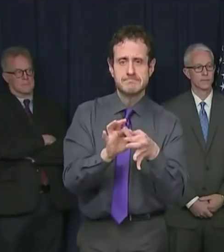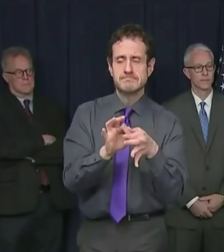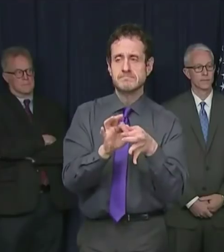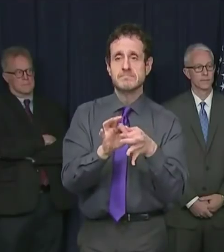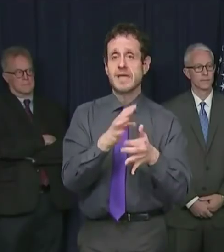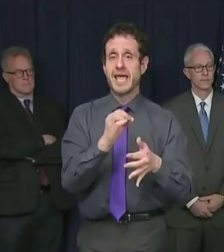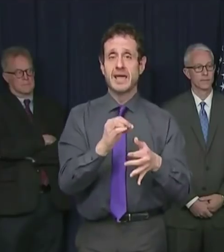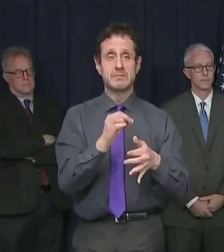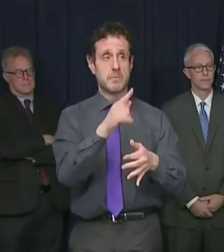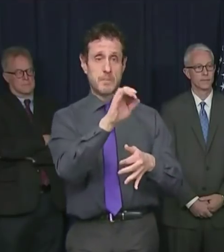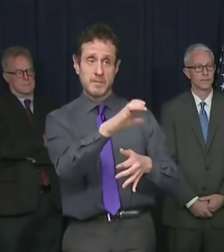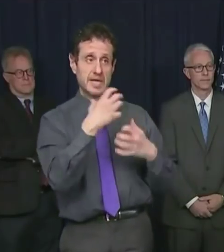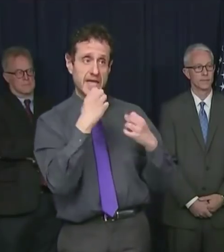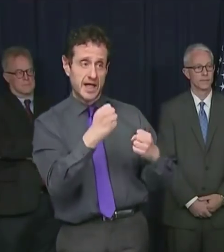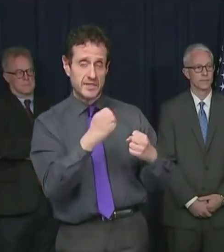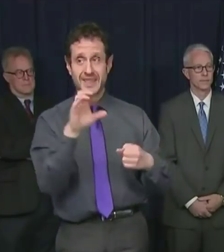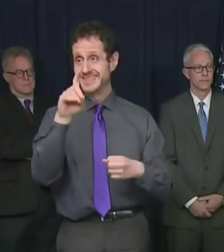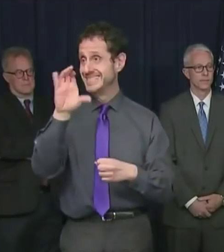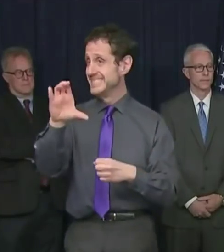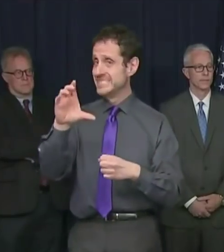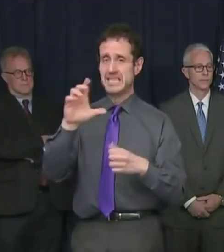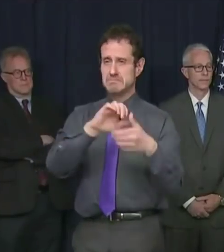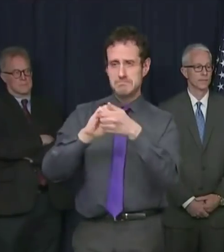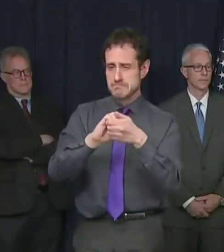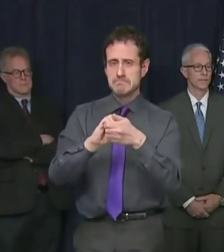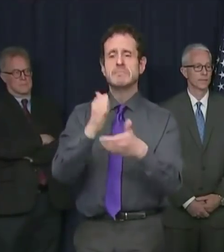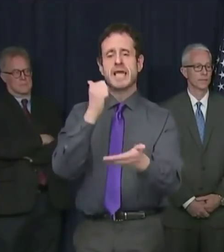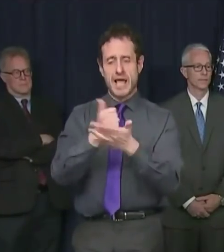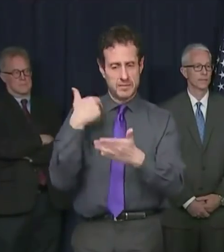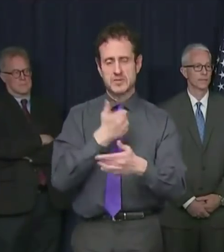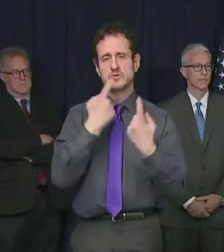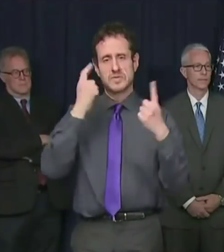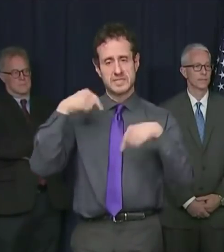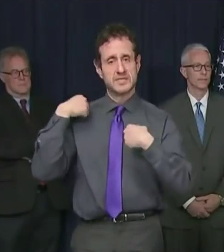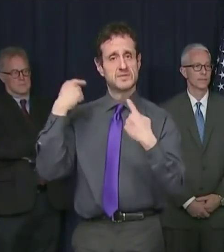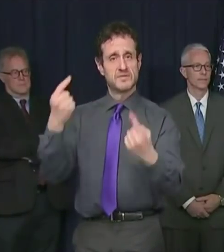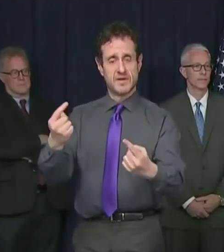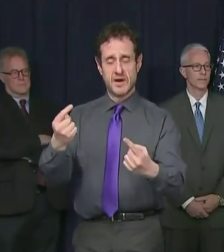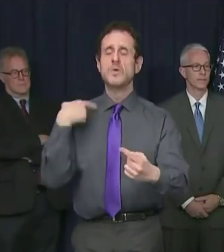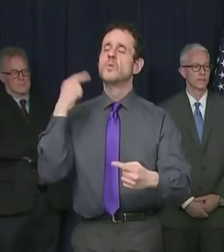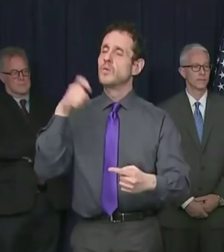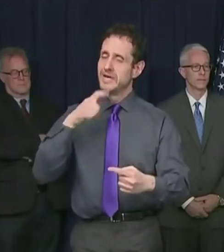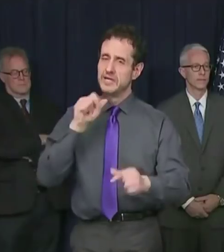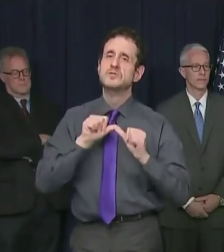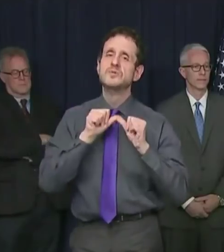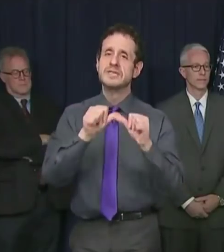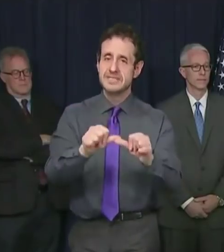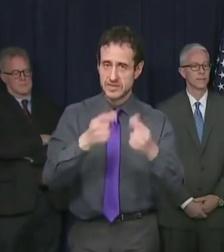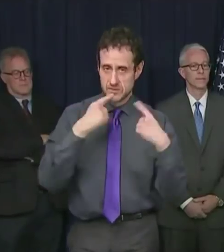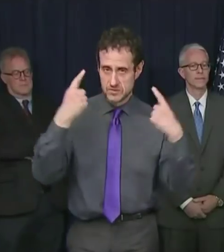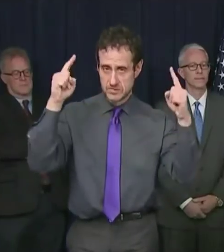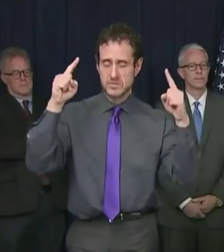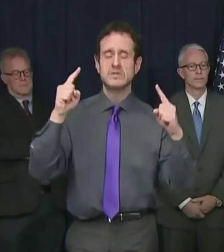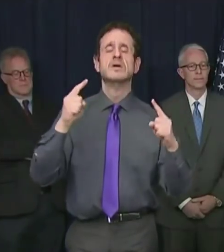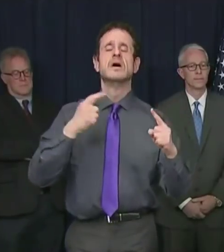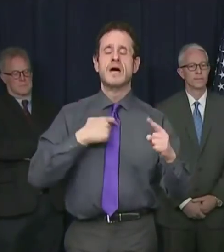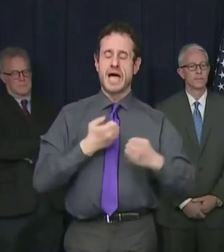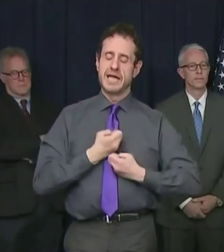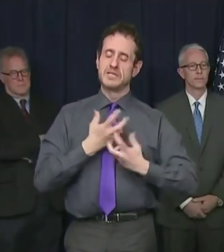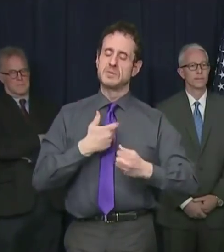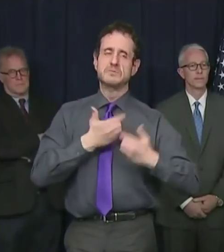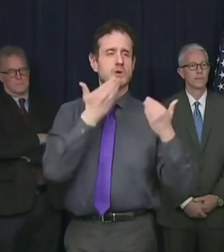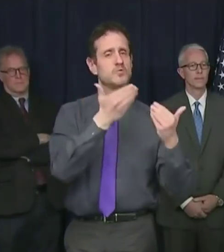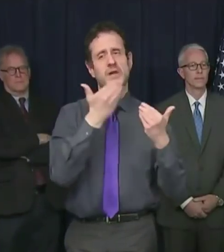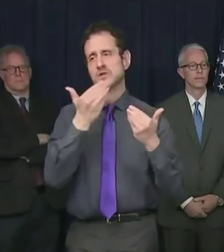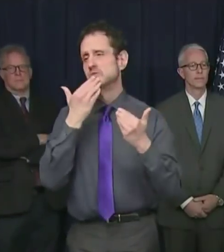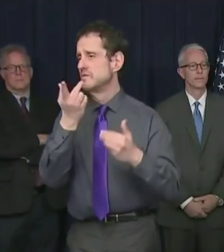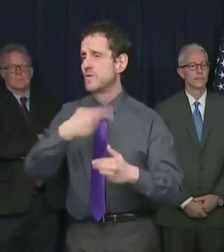health and the CDC. We could not have made it this far and we will not get much further and so I also express my gratitude to